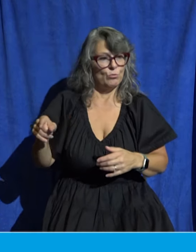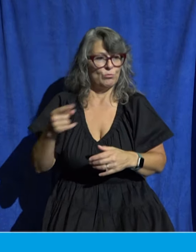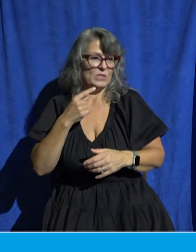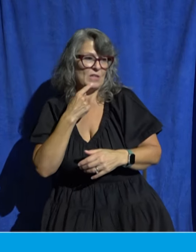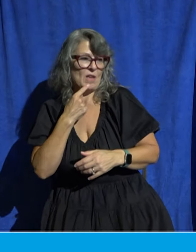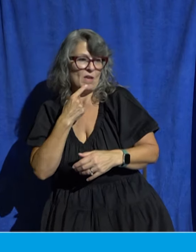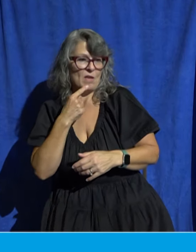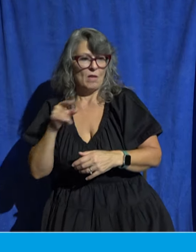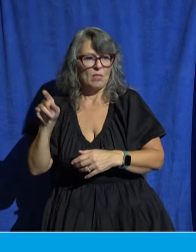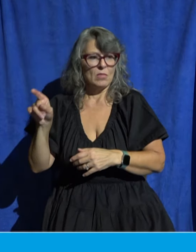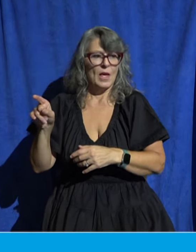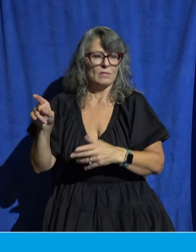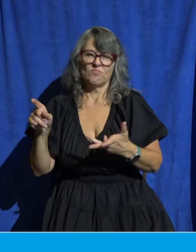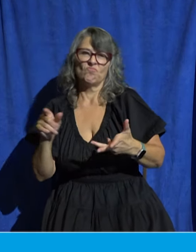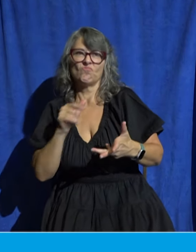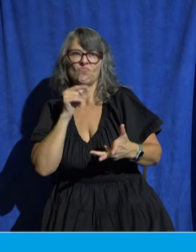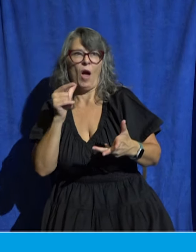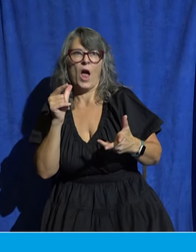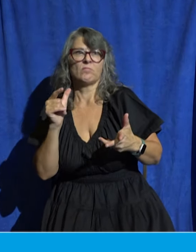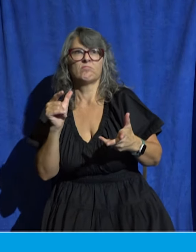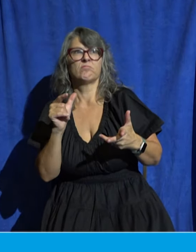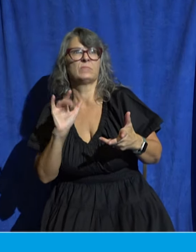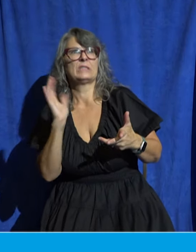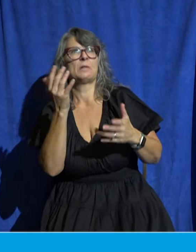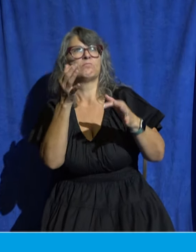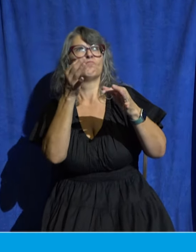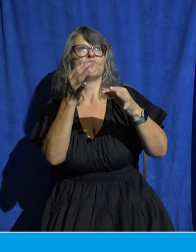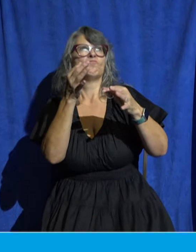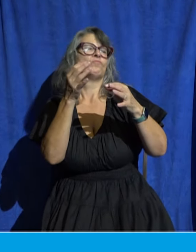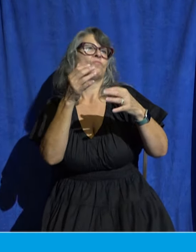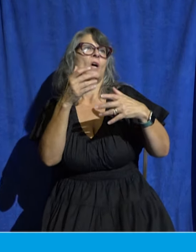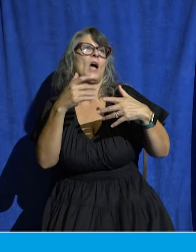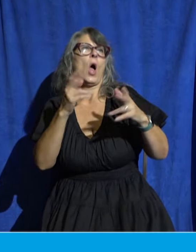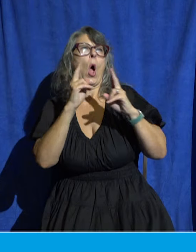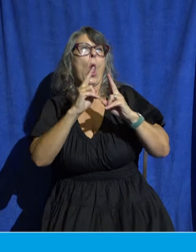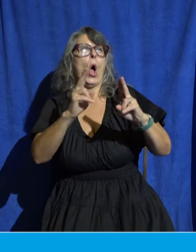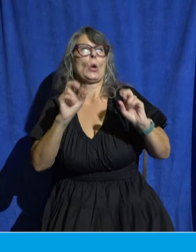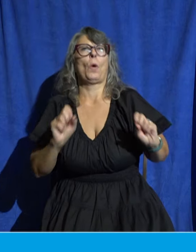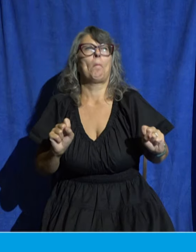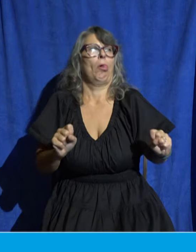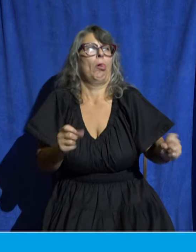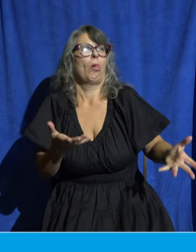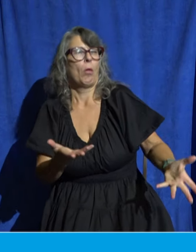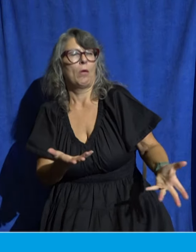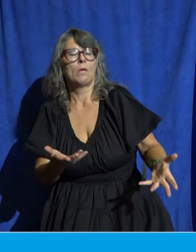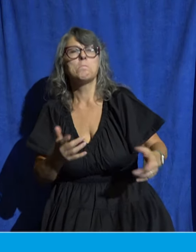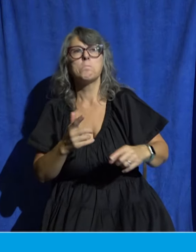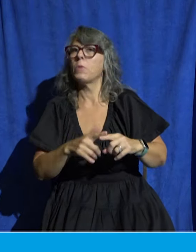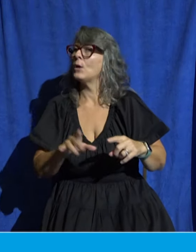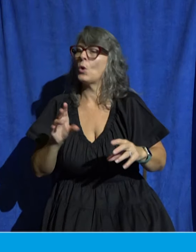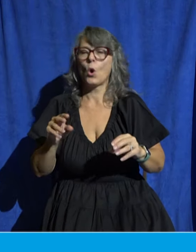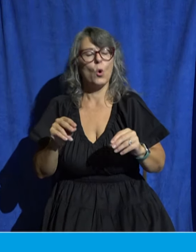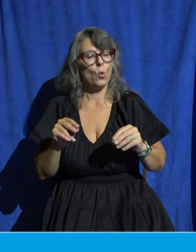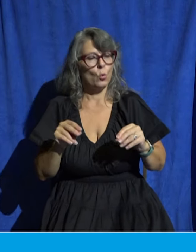to verse 25. God does it this way so that there may be no division in the body but that the members might have the same, say it with me,